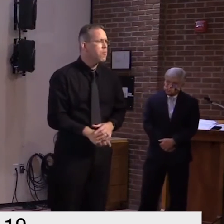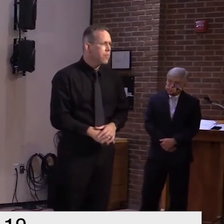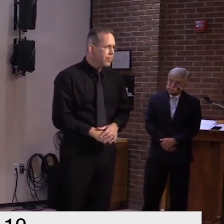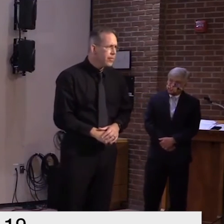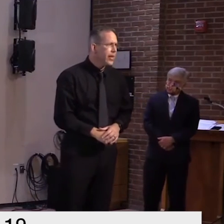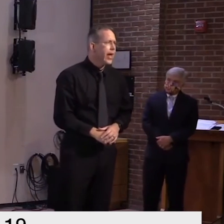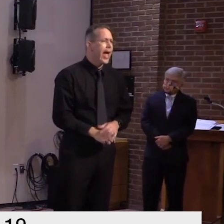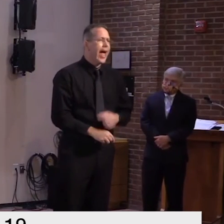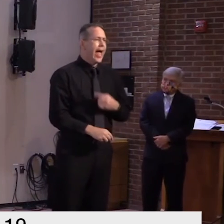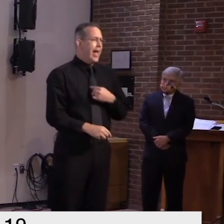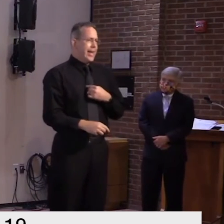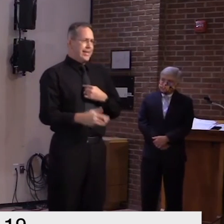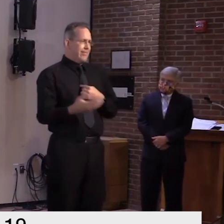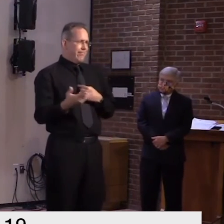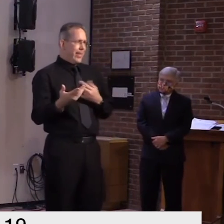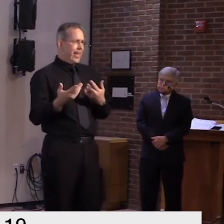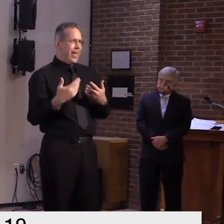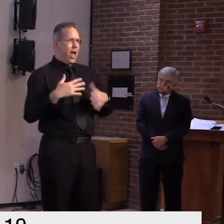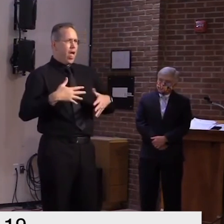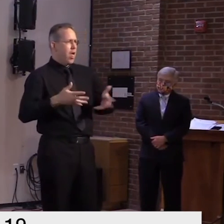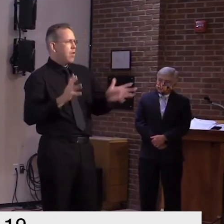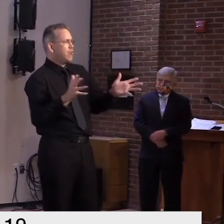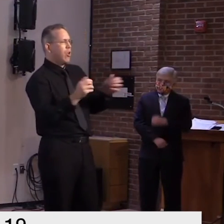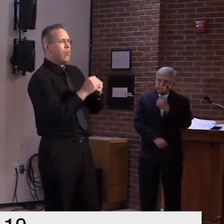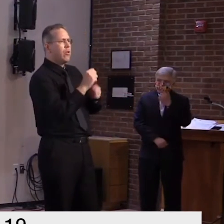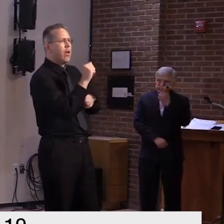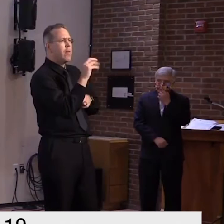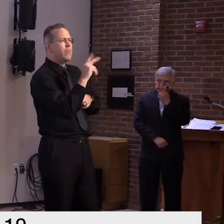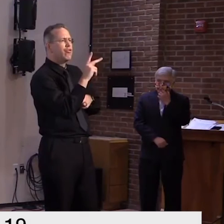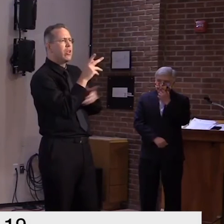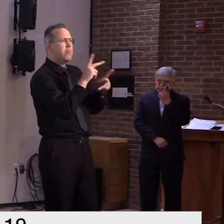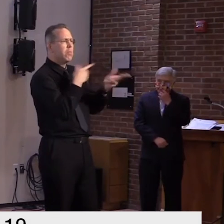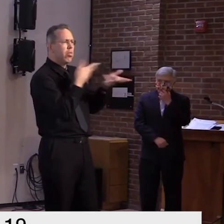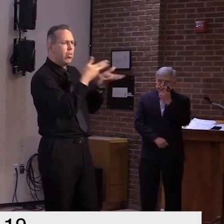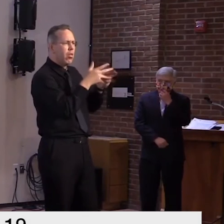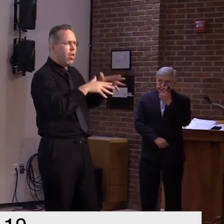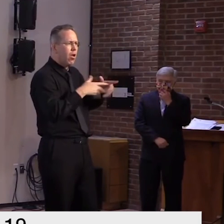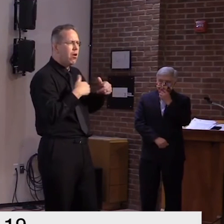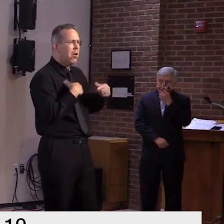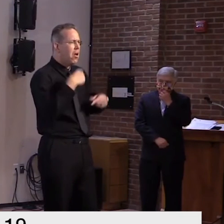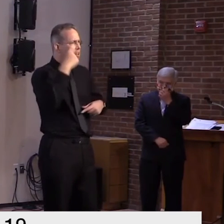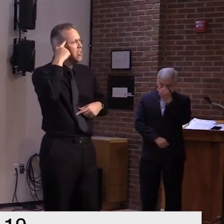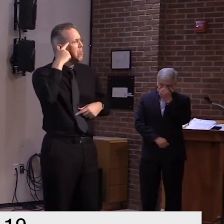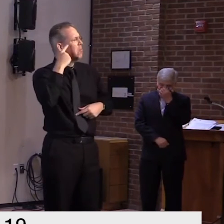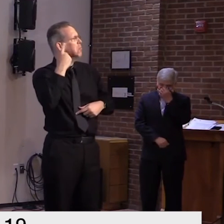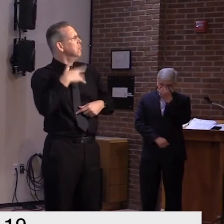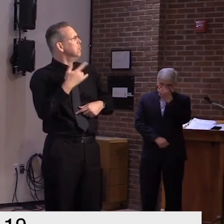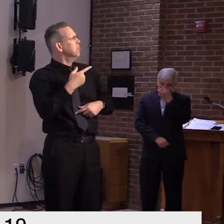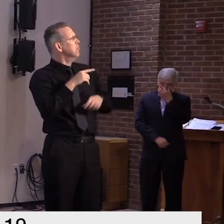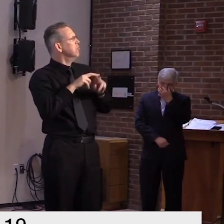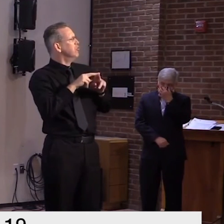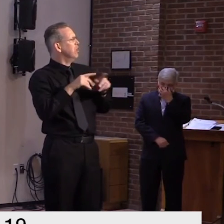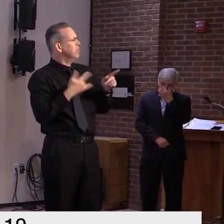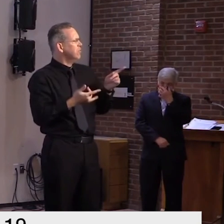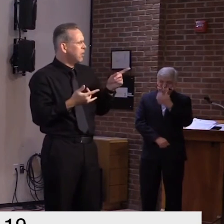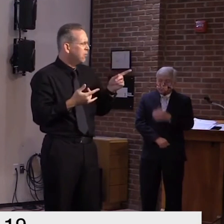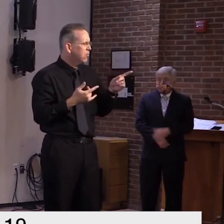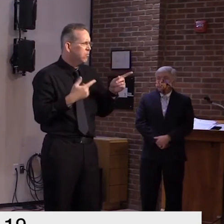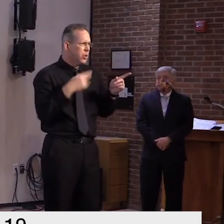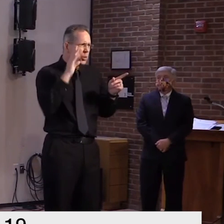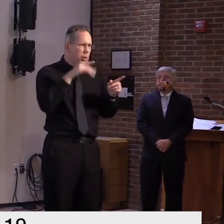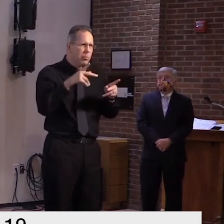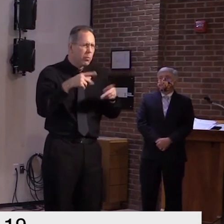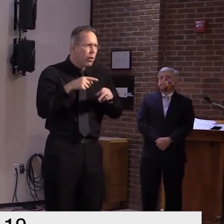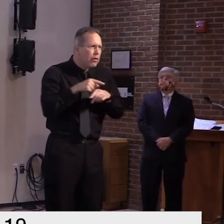to our secretary of transportation to see what they're hearing but i i don't i don't know what the expectations